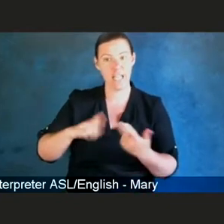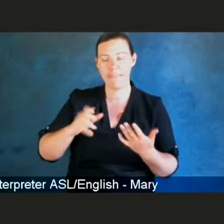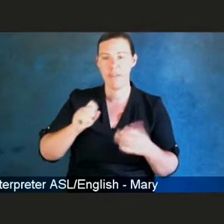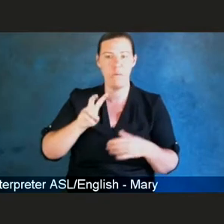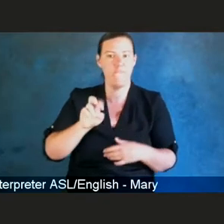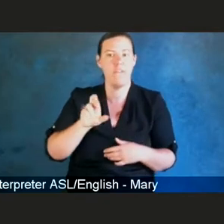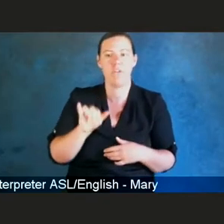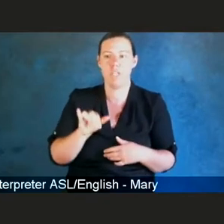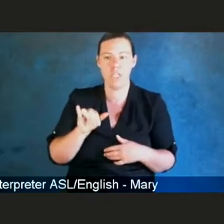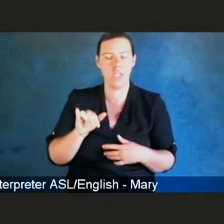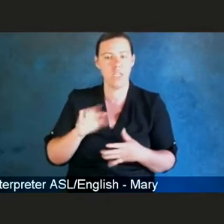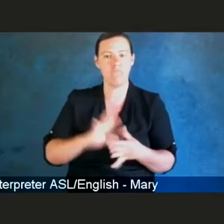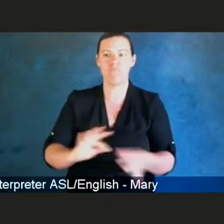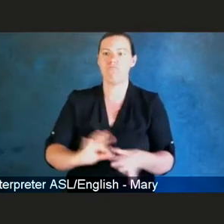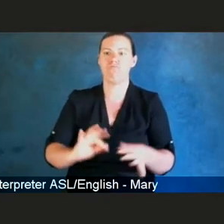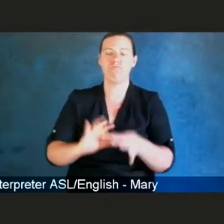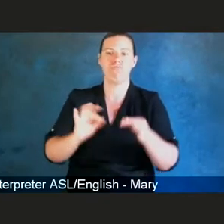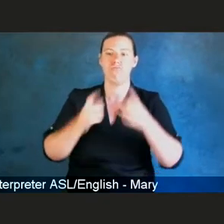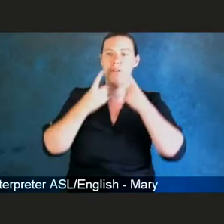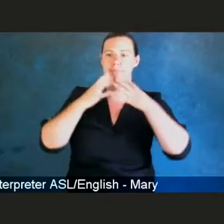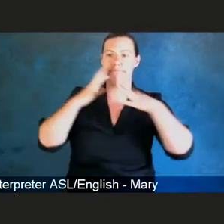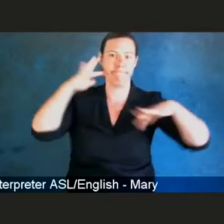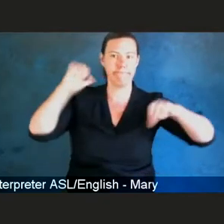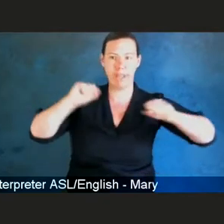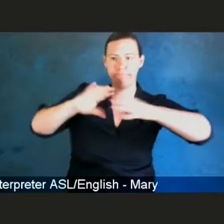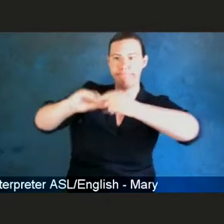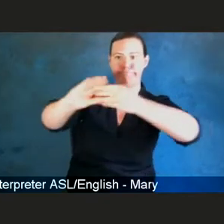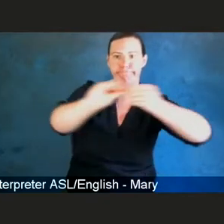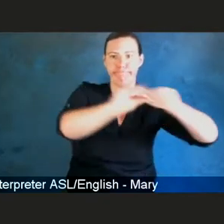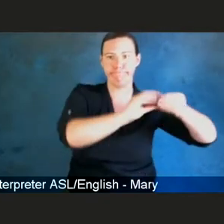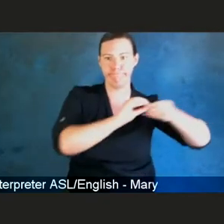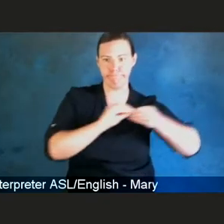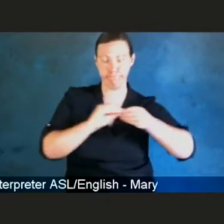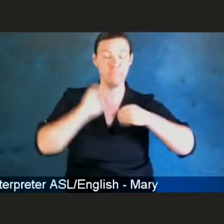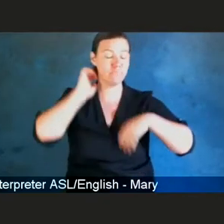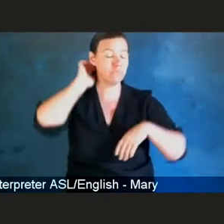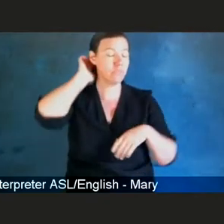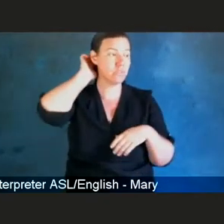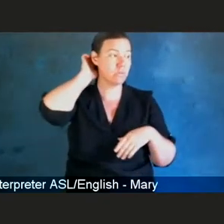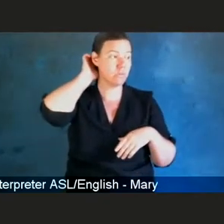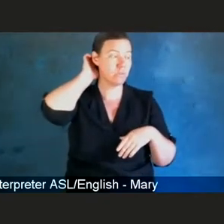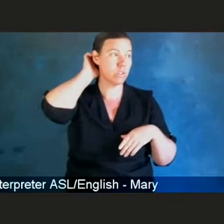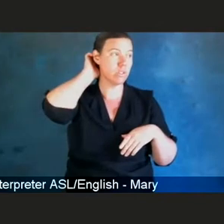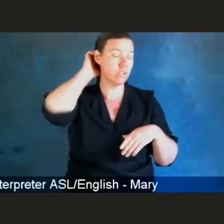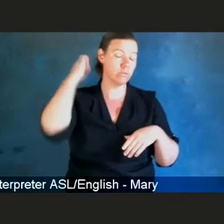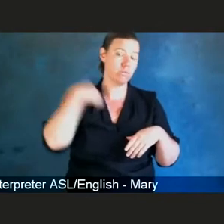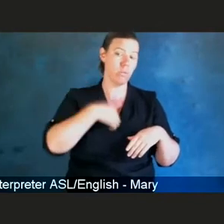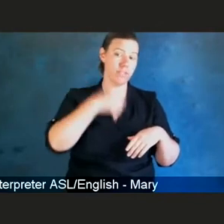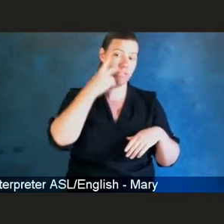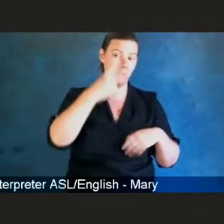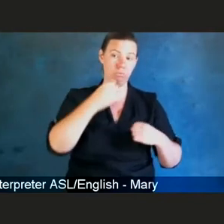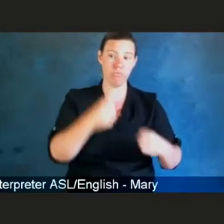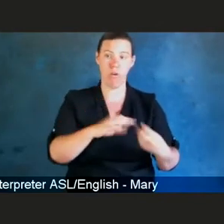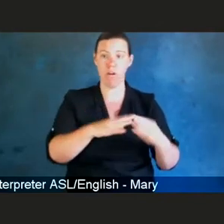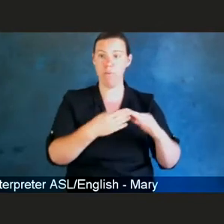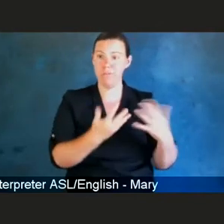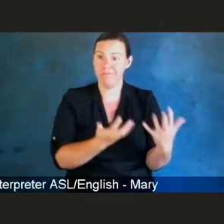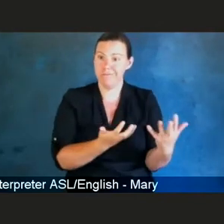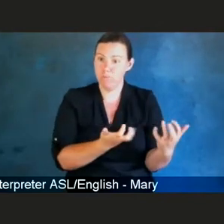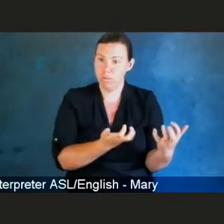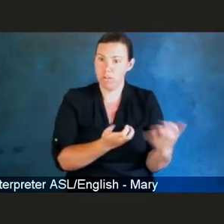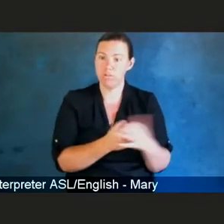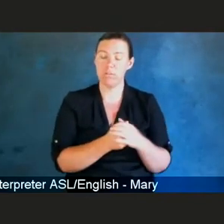so there was certainly a desire to do this. But, you know, it was also a hard time,